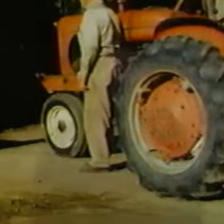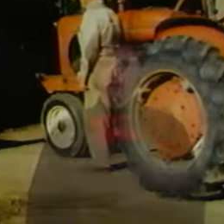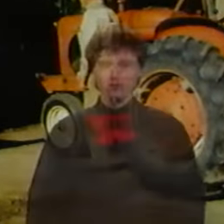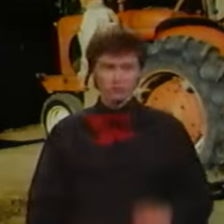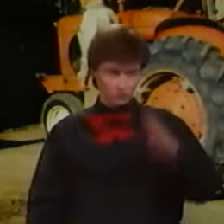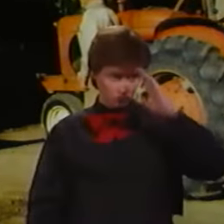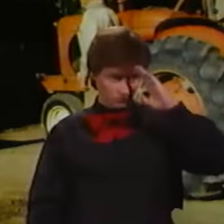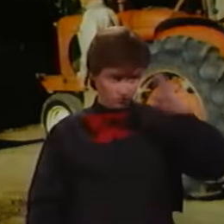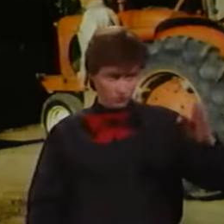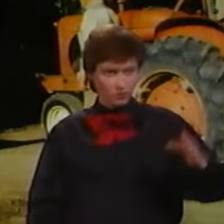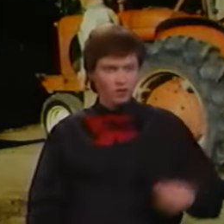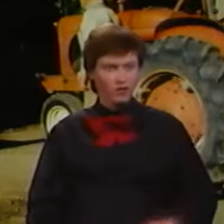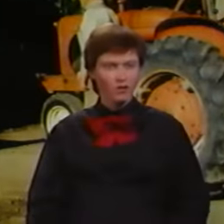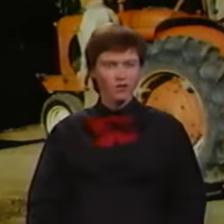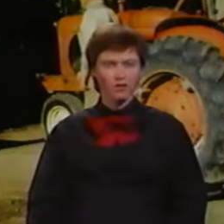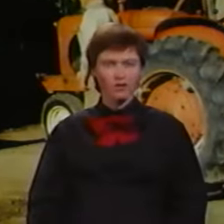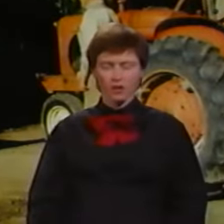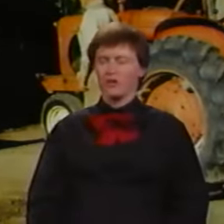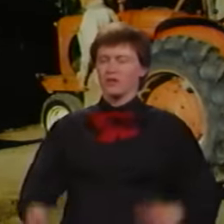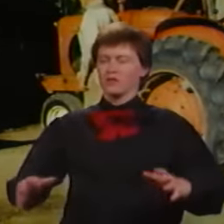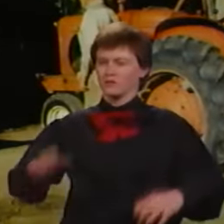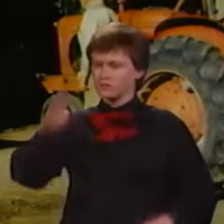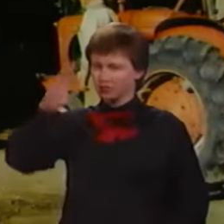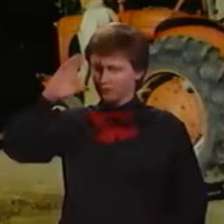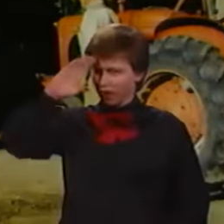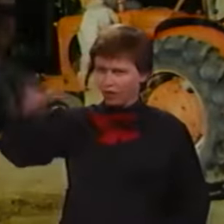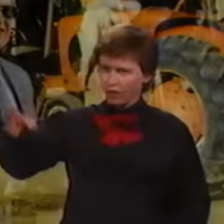Hi, Mr. Peters. Walt, hello.